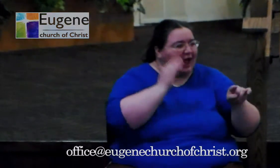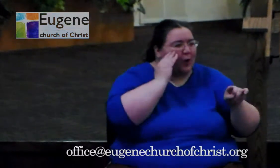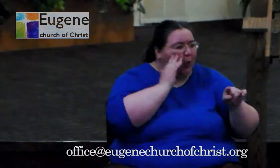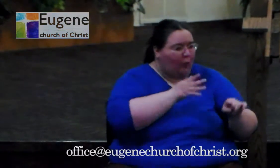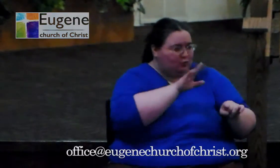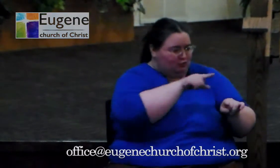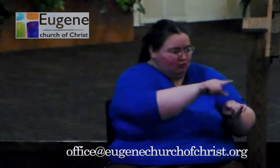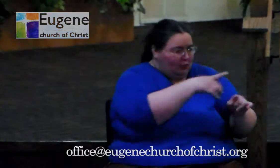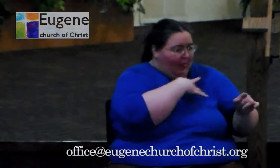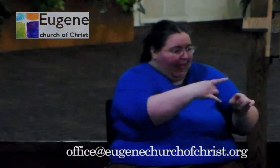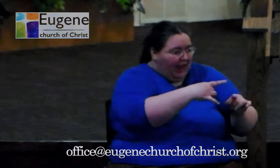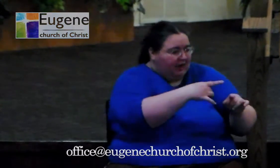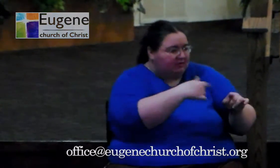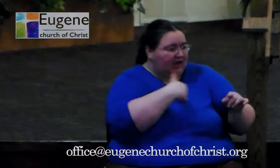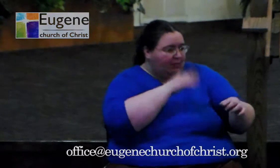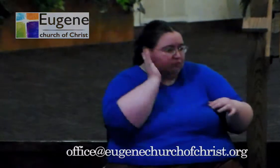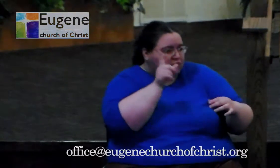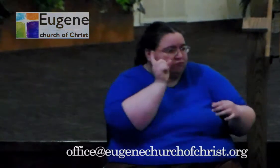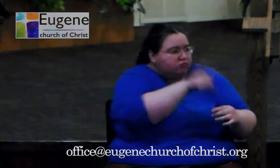What if Jesus starts to become one of those things for us?